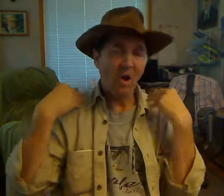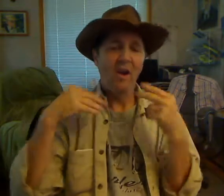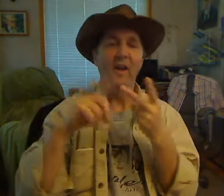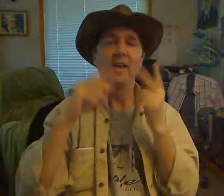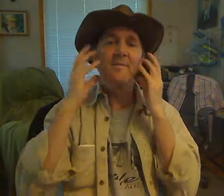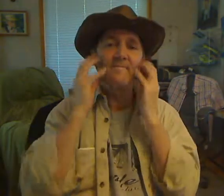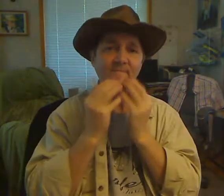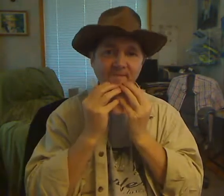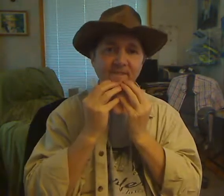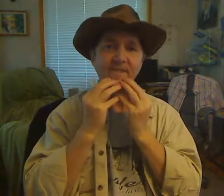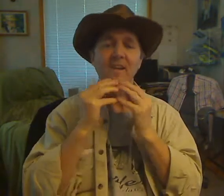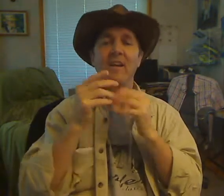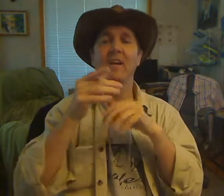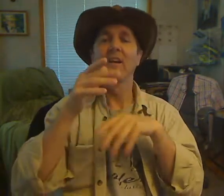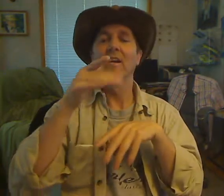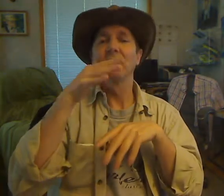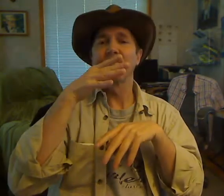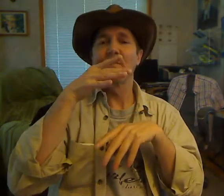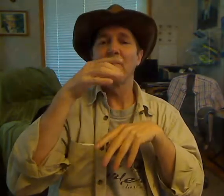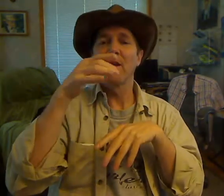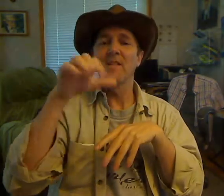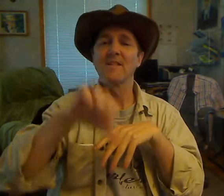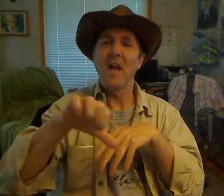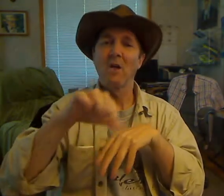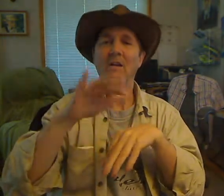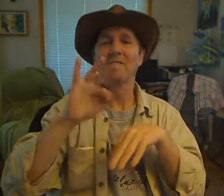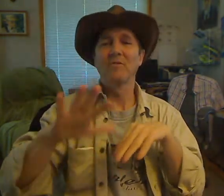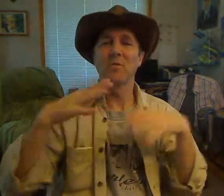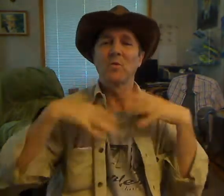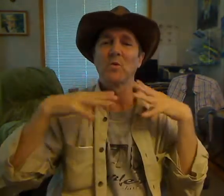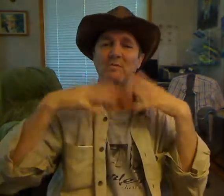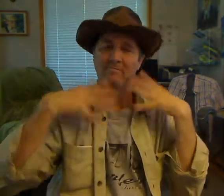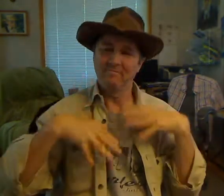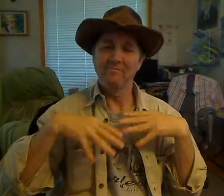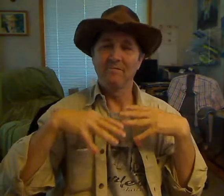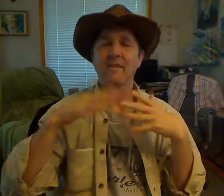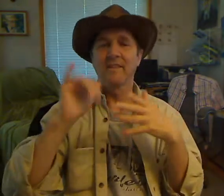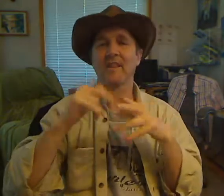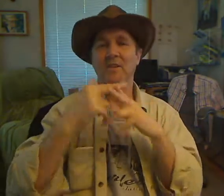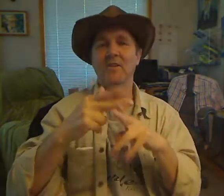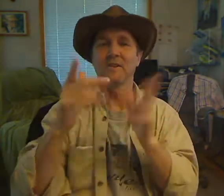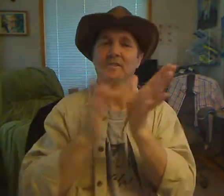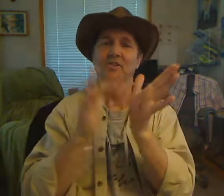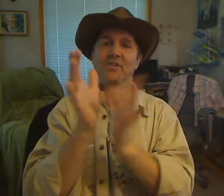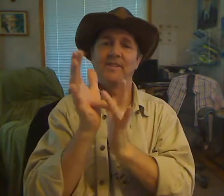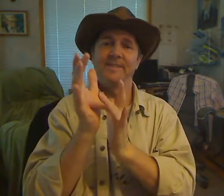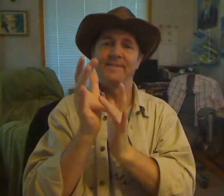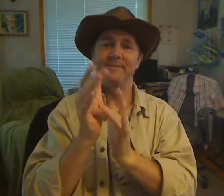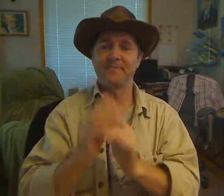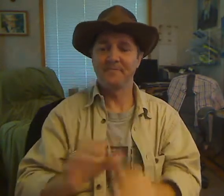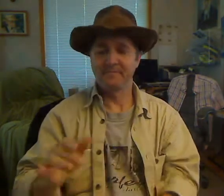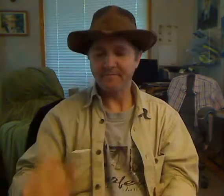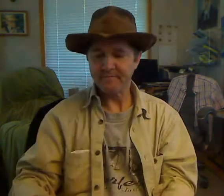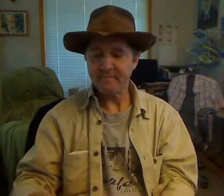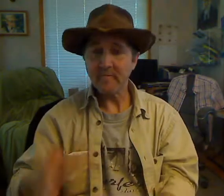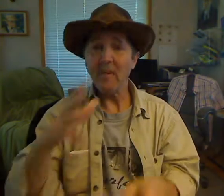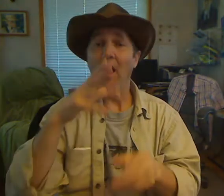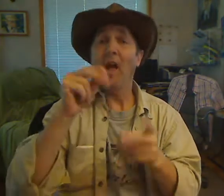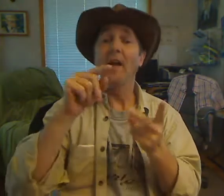Buy, I would not have finished my home like I am. You can't afford to miss this valuable opportunity. Call the number on your screen now to get your